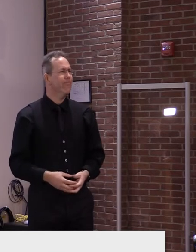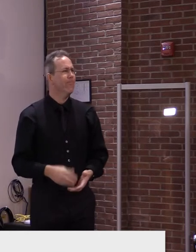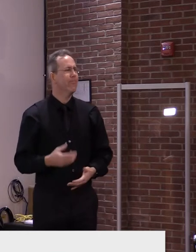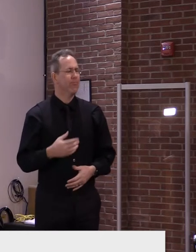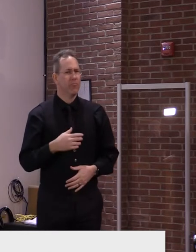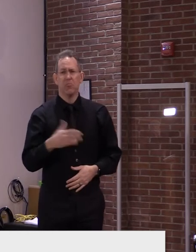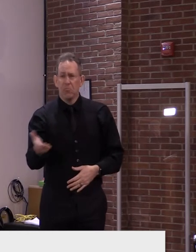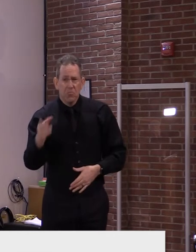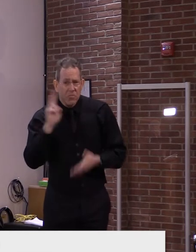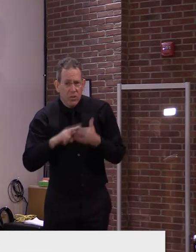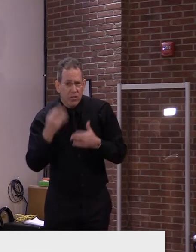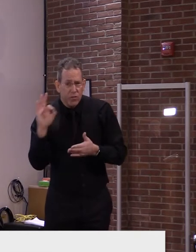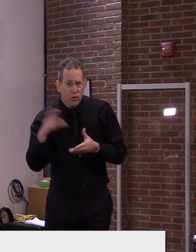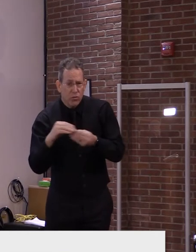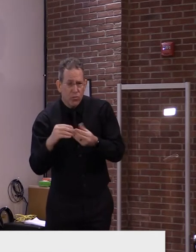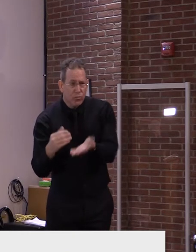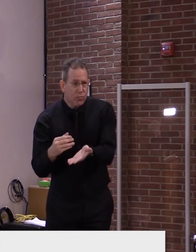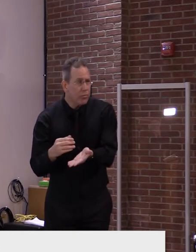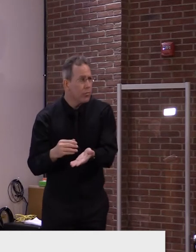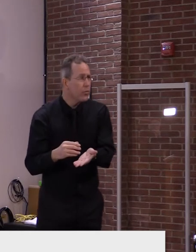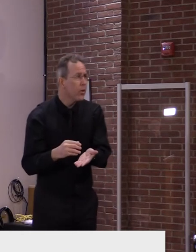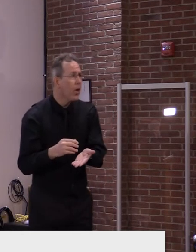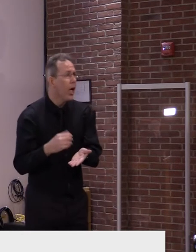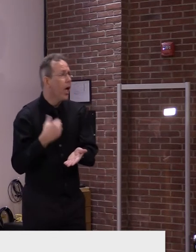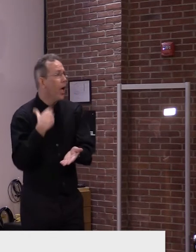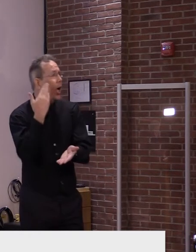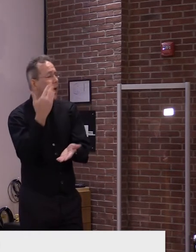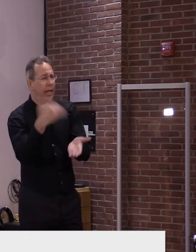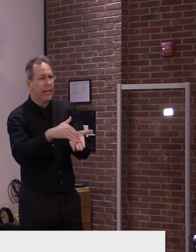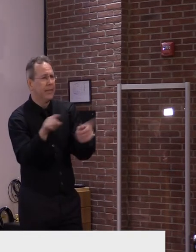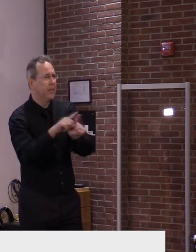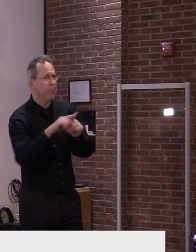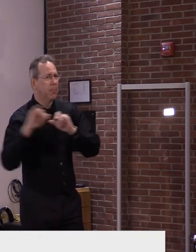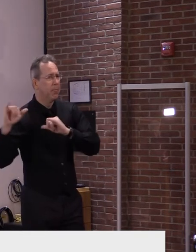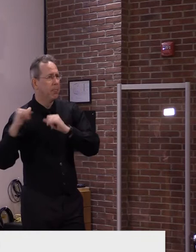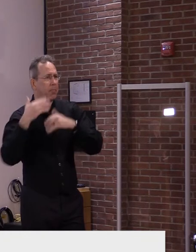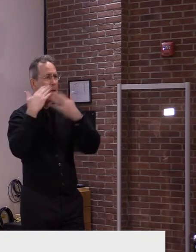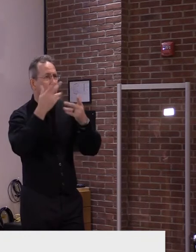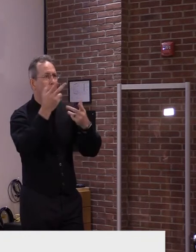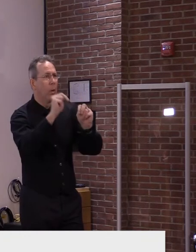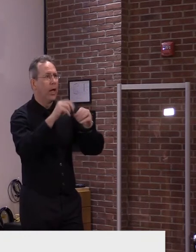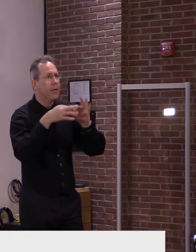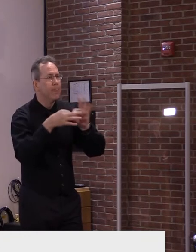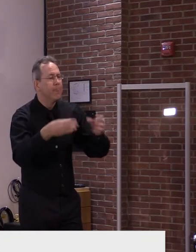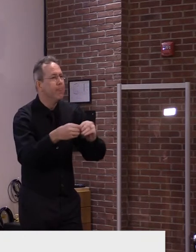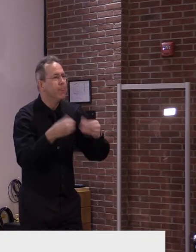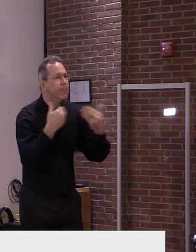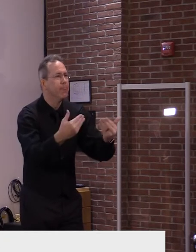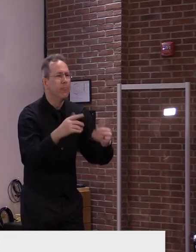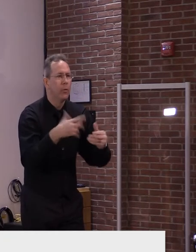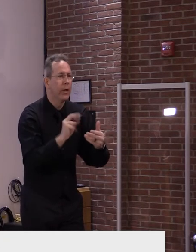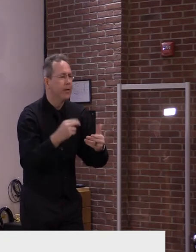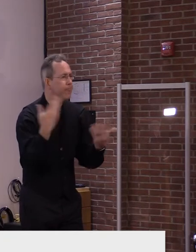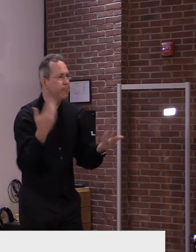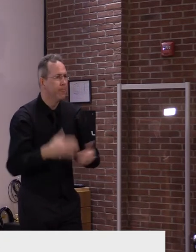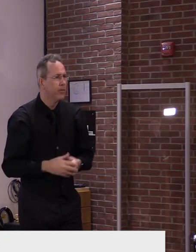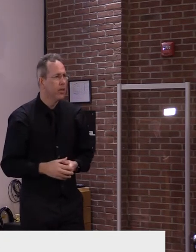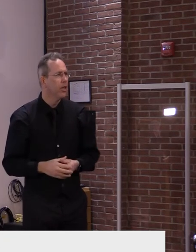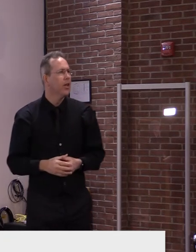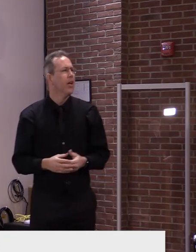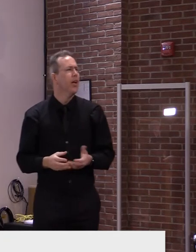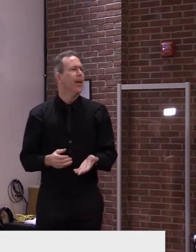Have you been told about it even? Uh, just in sort of our generic reporting, but, um, I don't have any specific information.